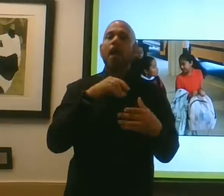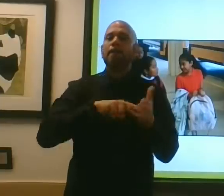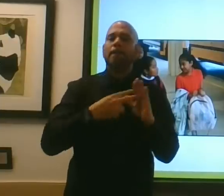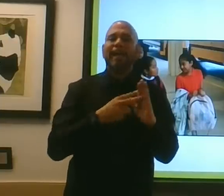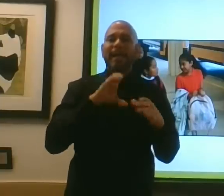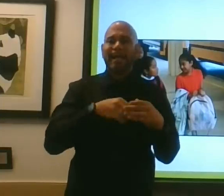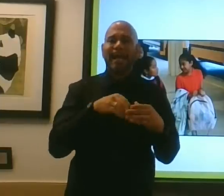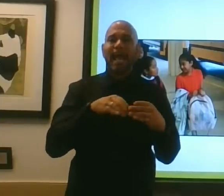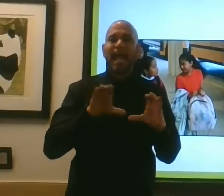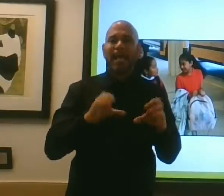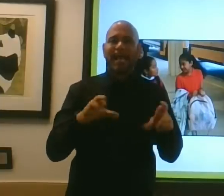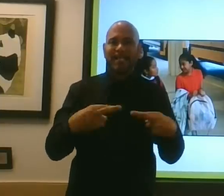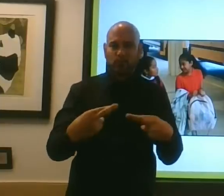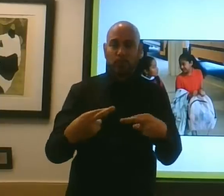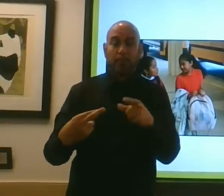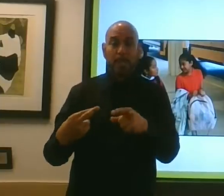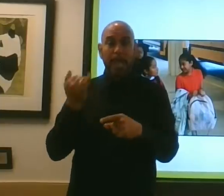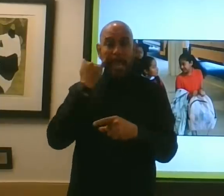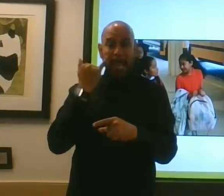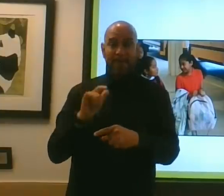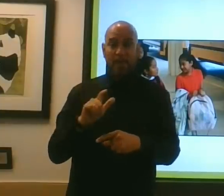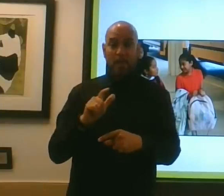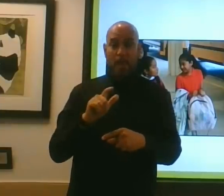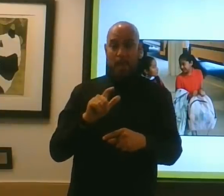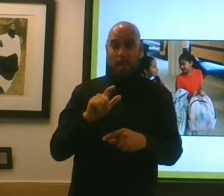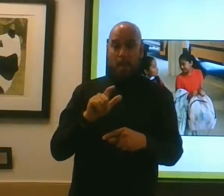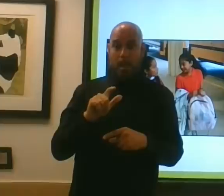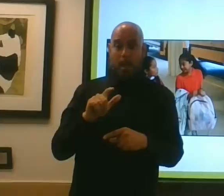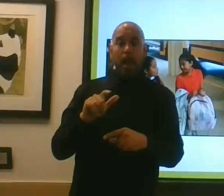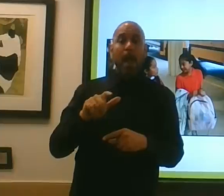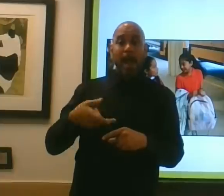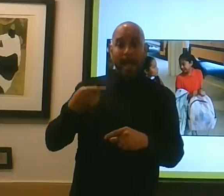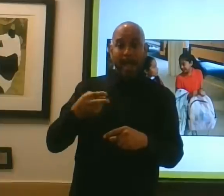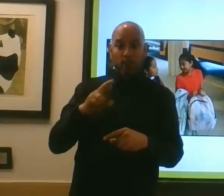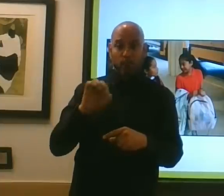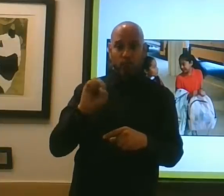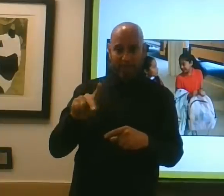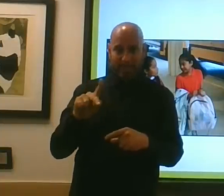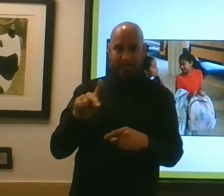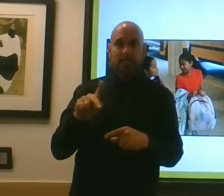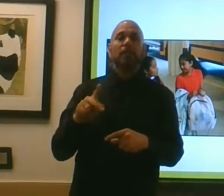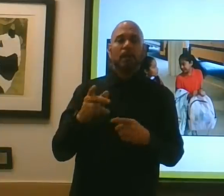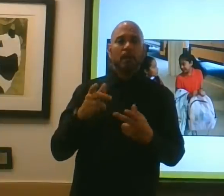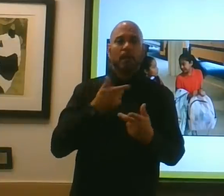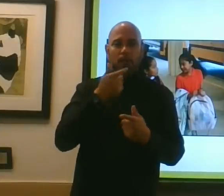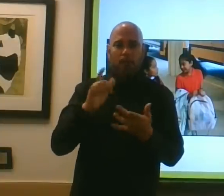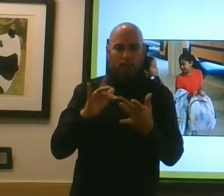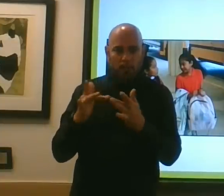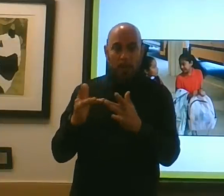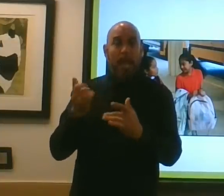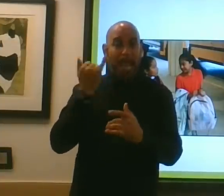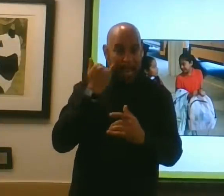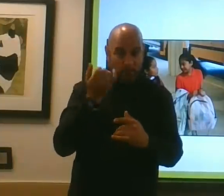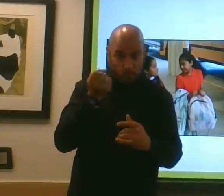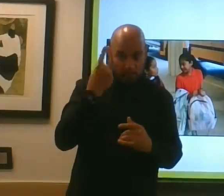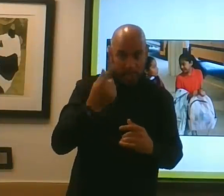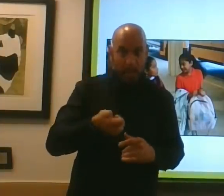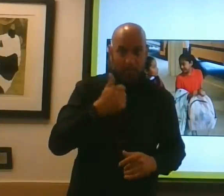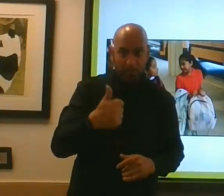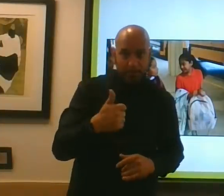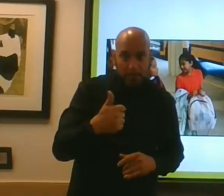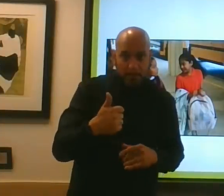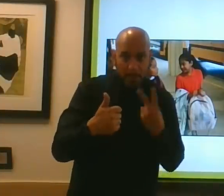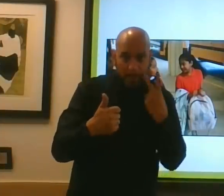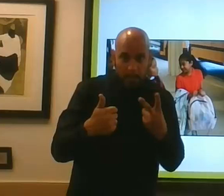So thumbs up if you understand low-risk, if you understand high-risk, virtually. Very good. Very good. Thumbs